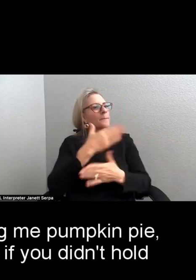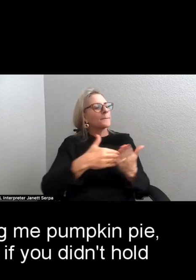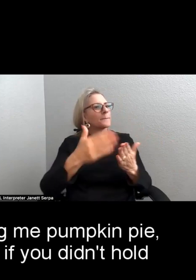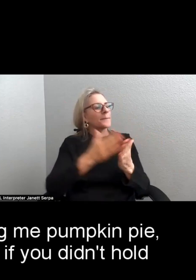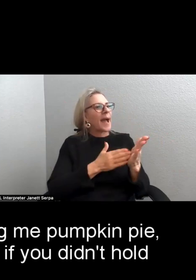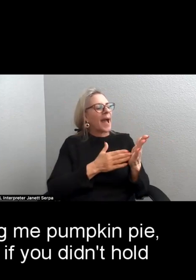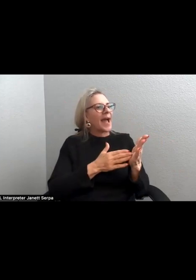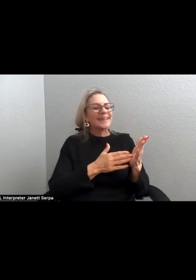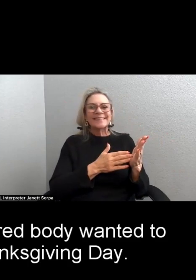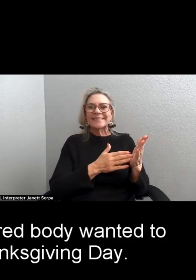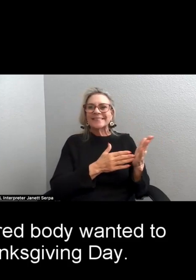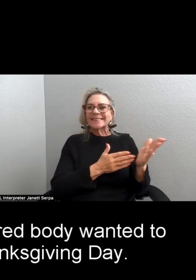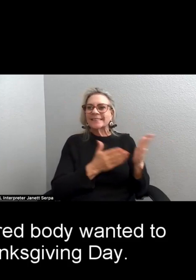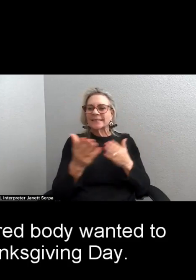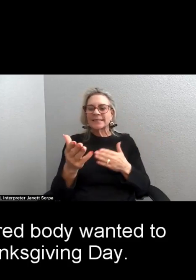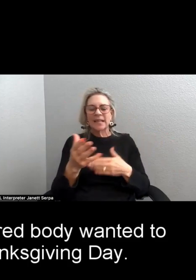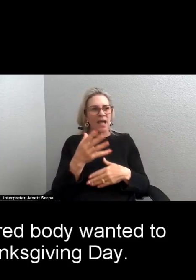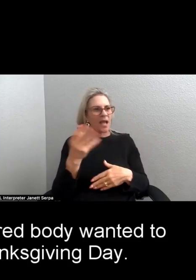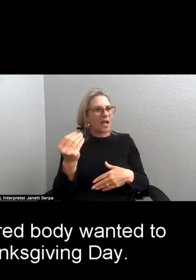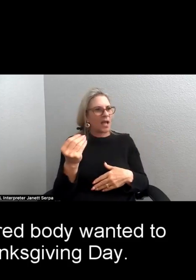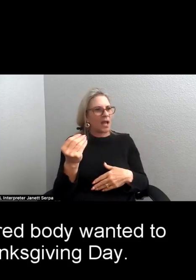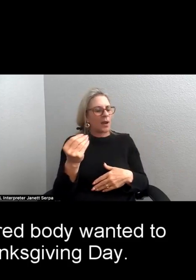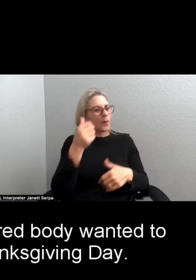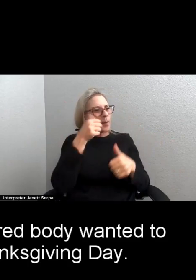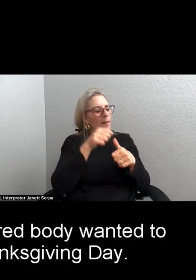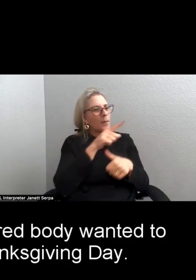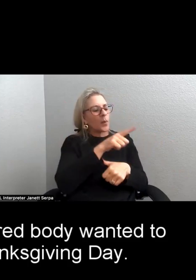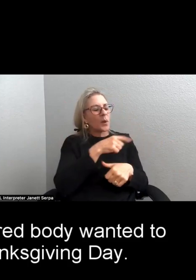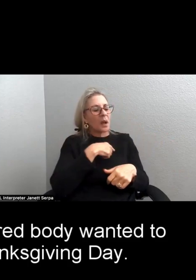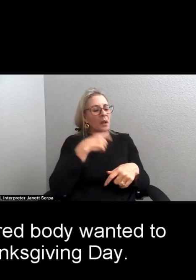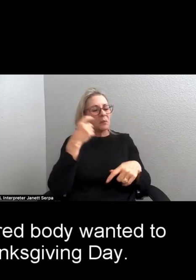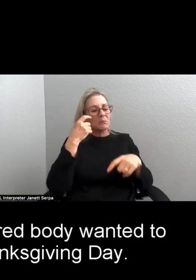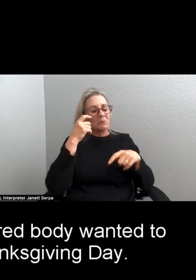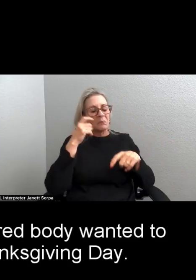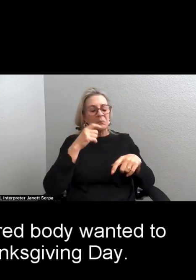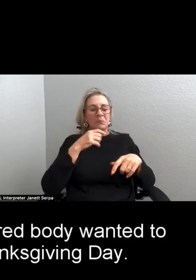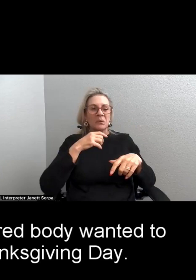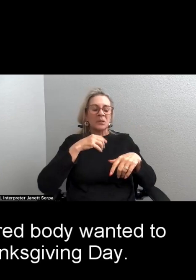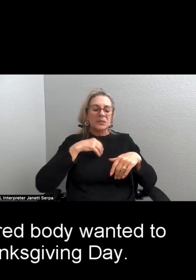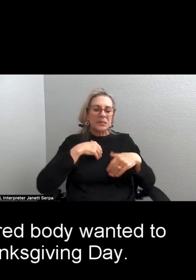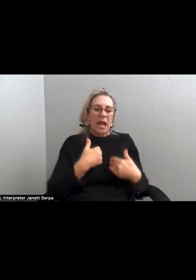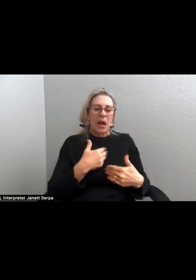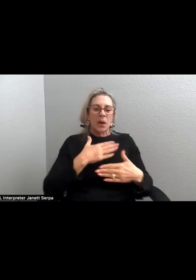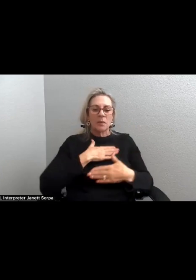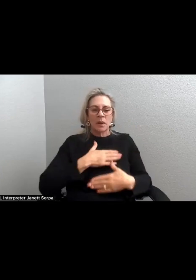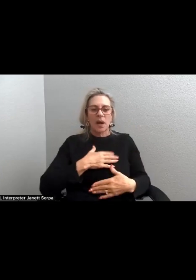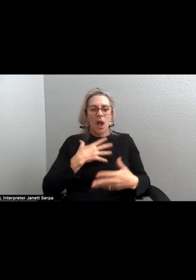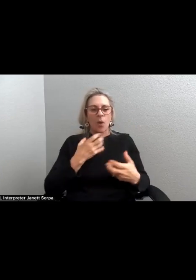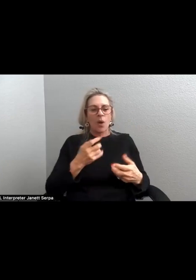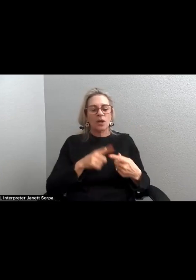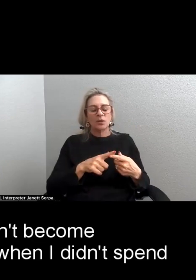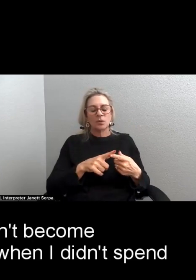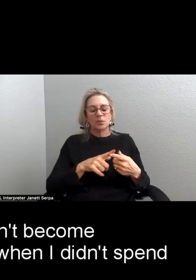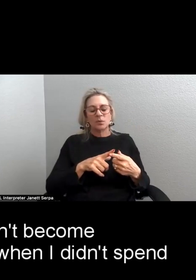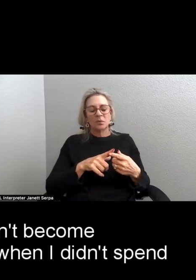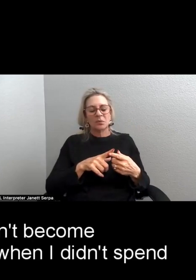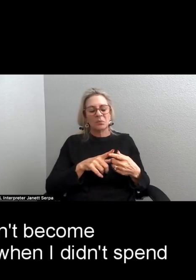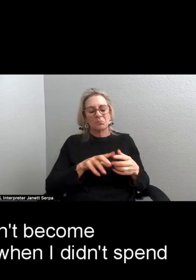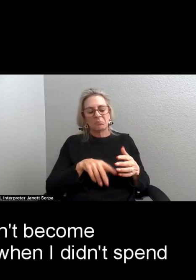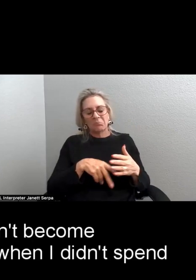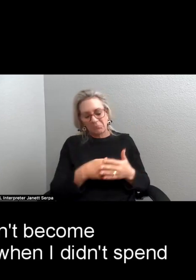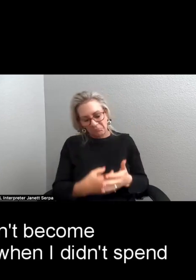As if you didn't hold me when my teary tired body wanted to crumple on Thanksgiving day.